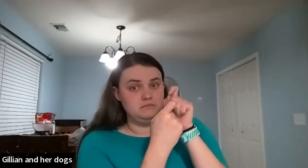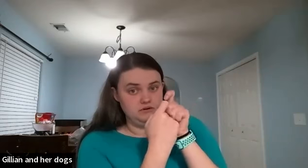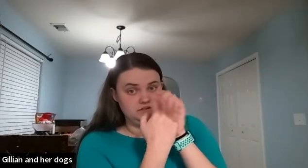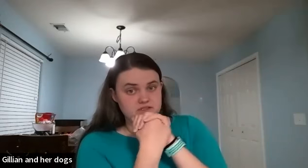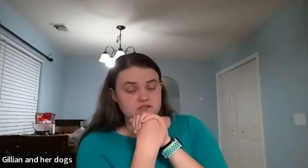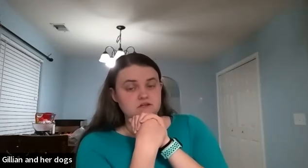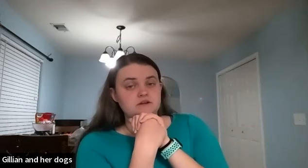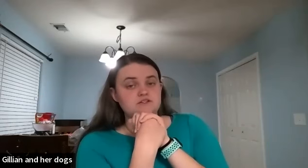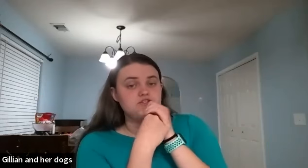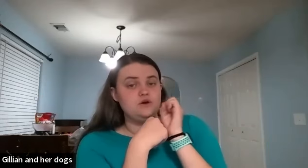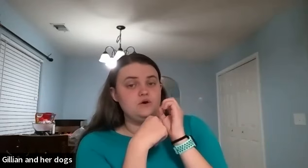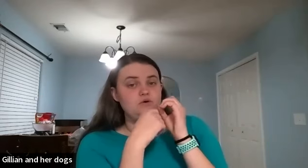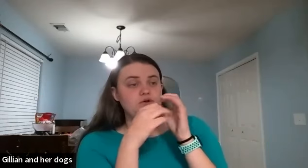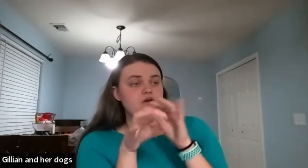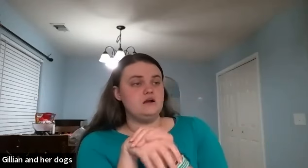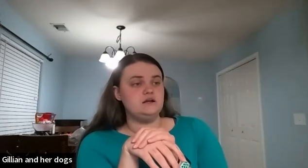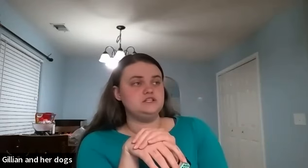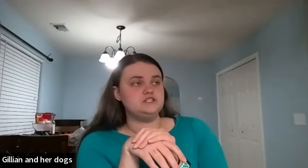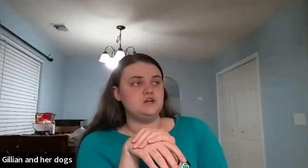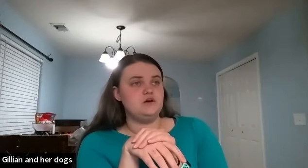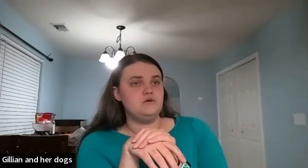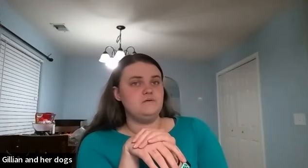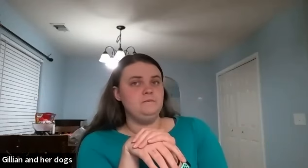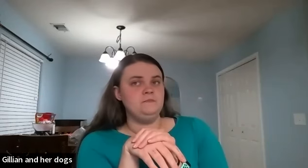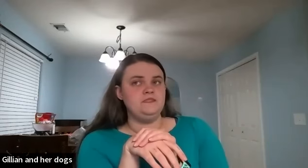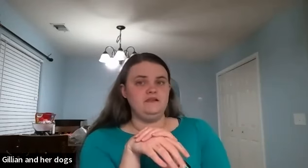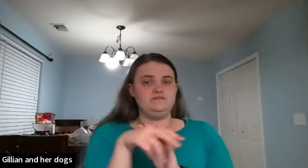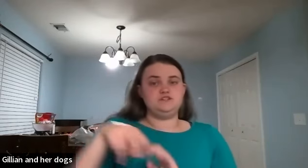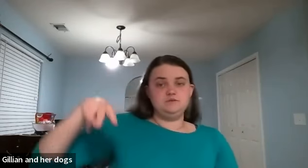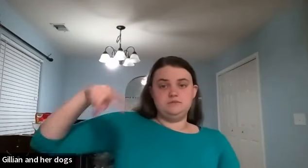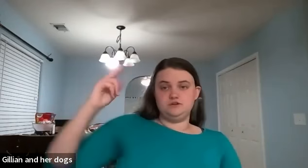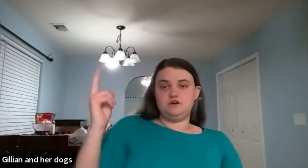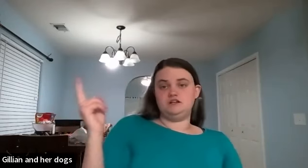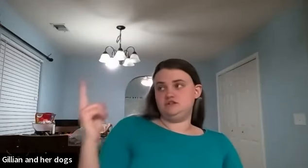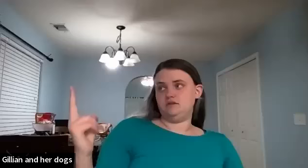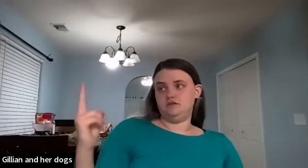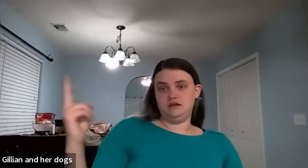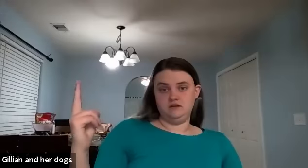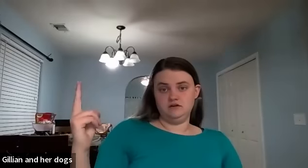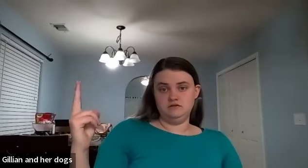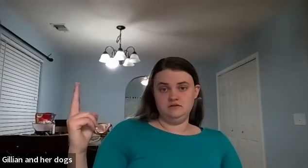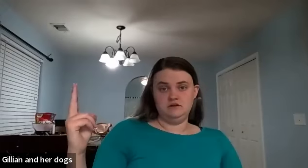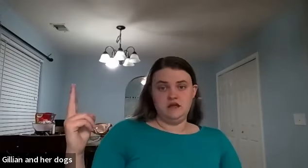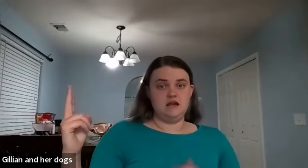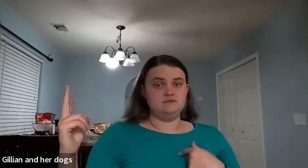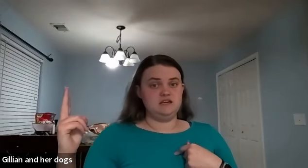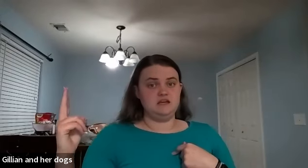important so you're not going to just go like if the two people you're talking to are like right here and i'm saying